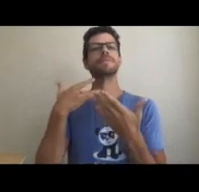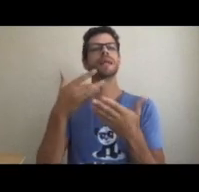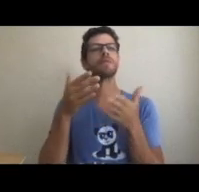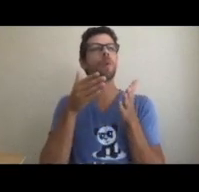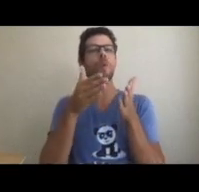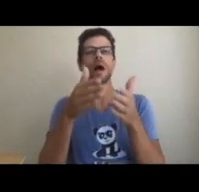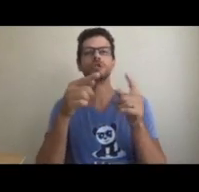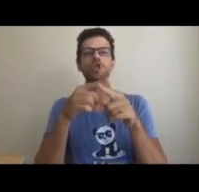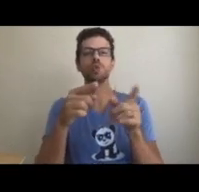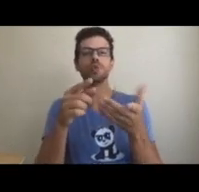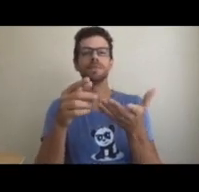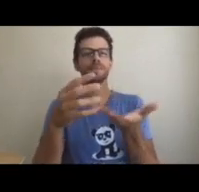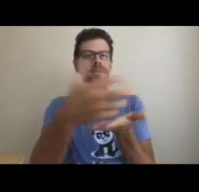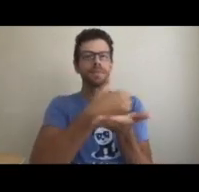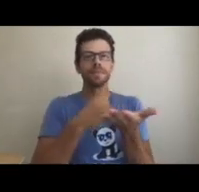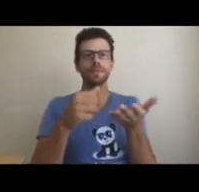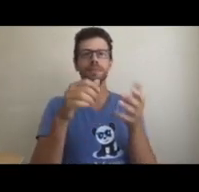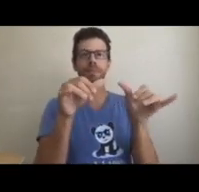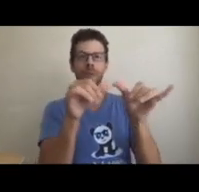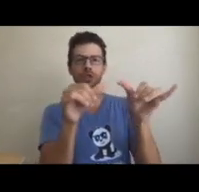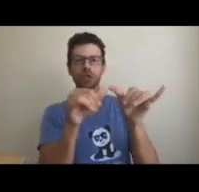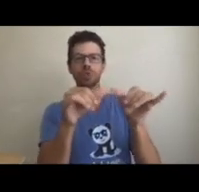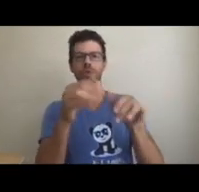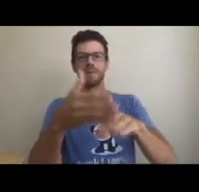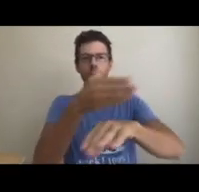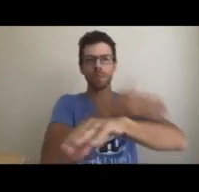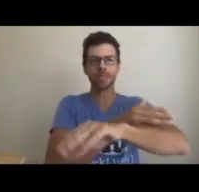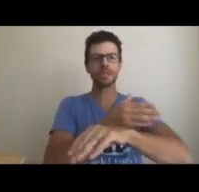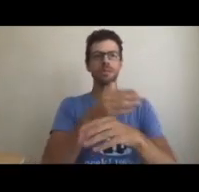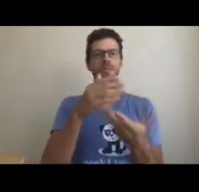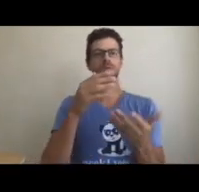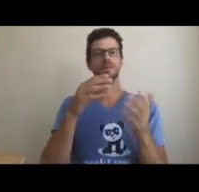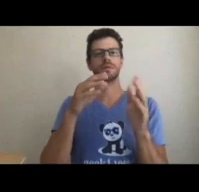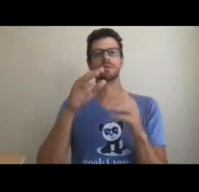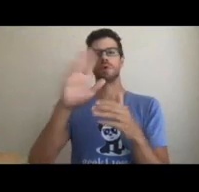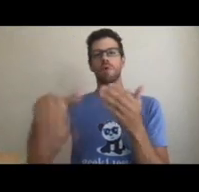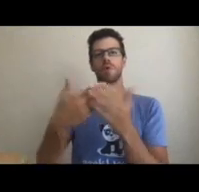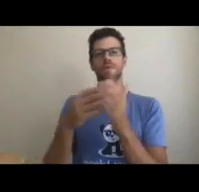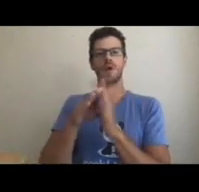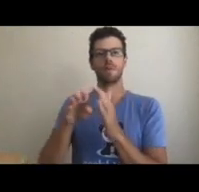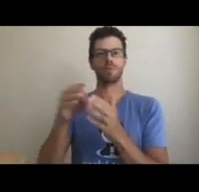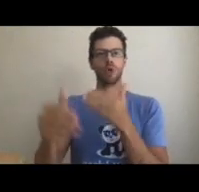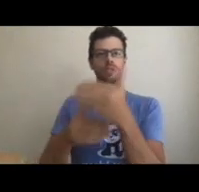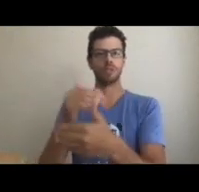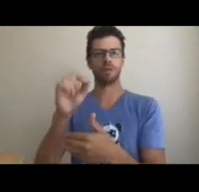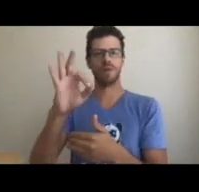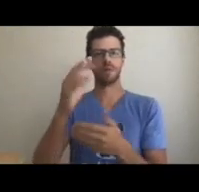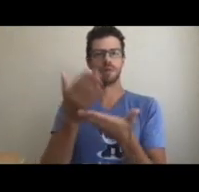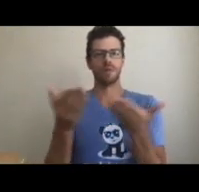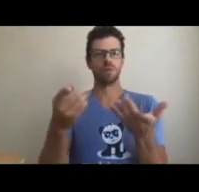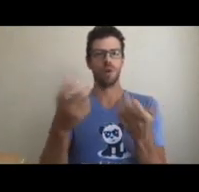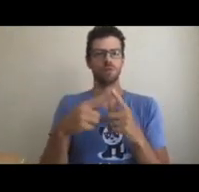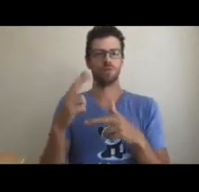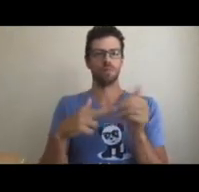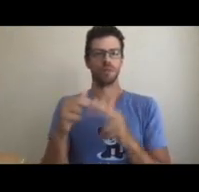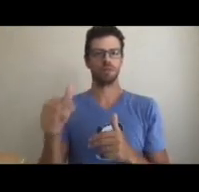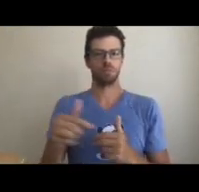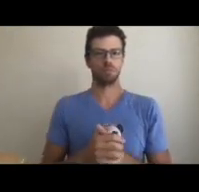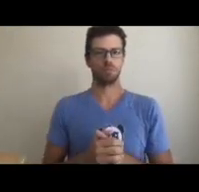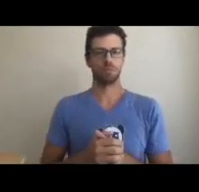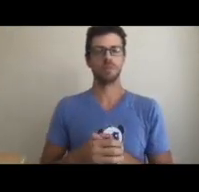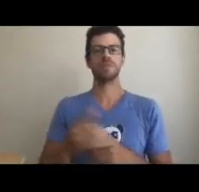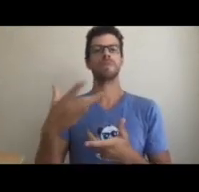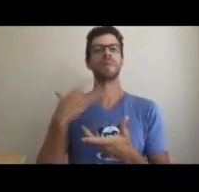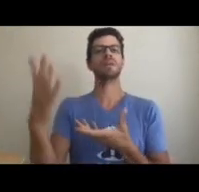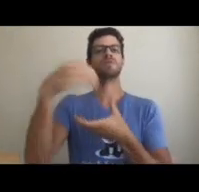SDLC is a way to measure, collect, and improve the development process of things you want to build. I have seen a range